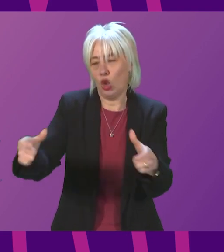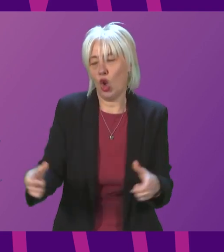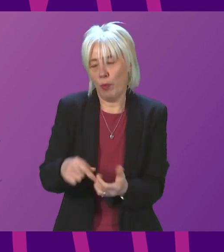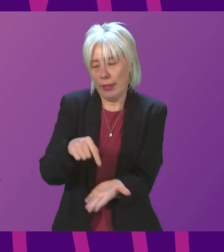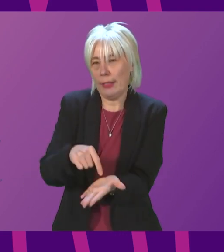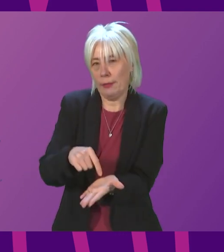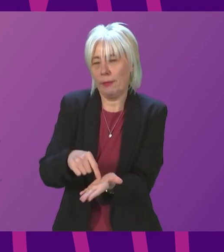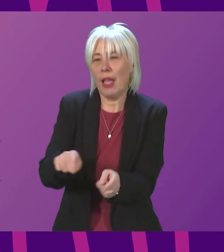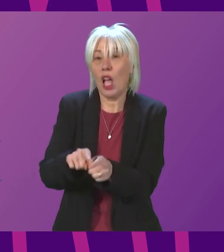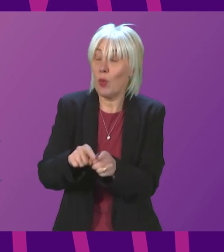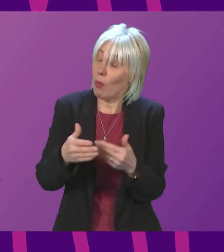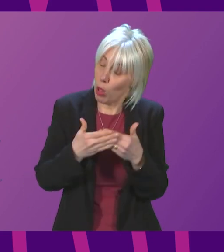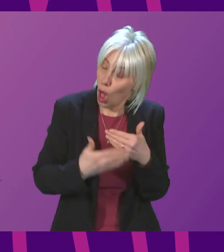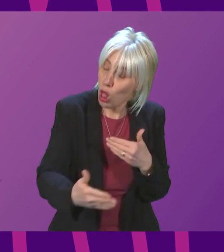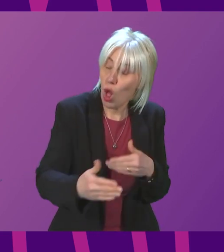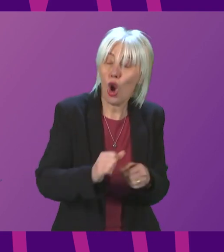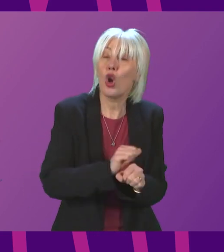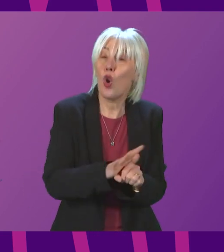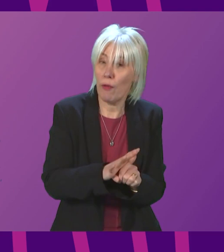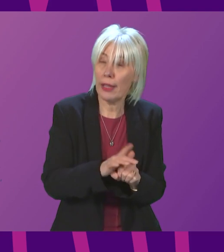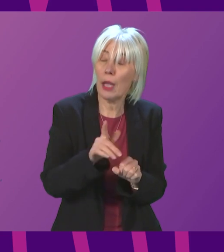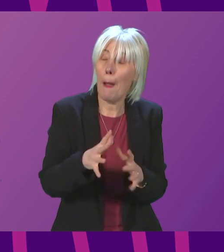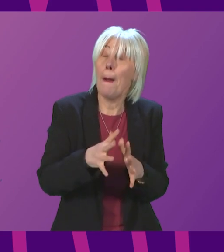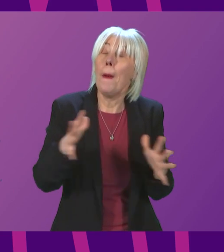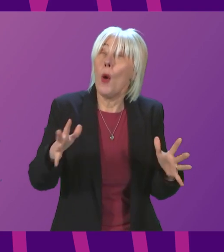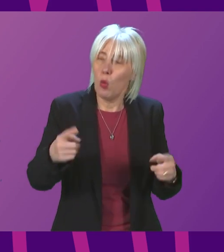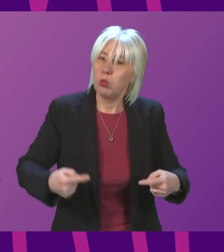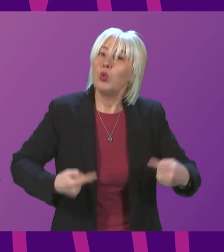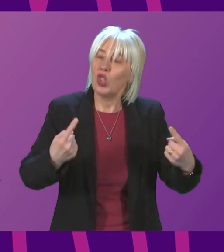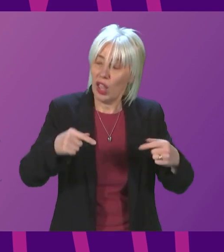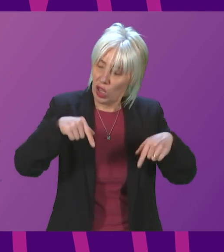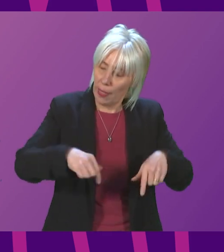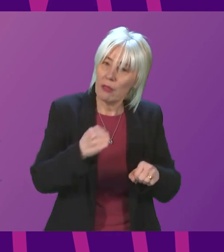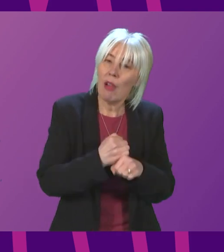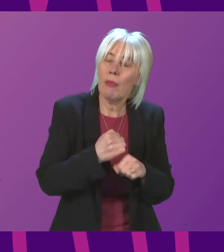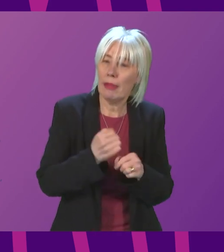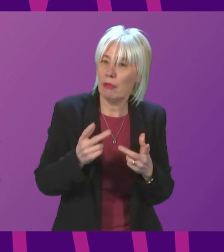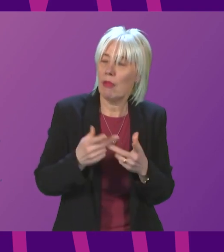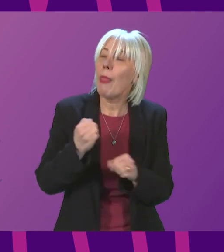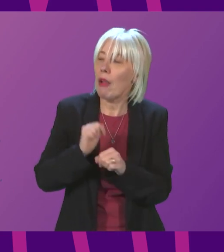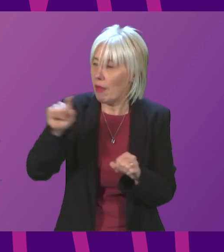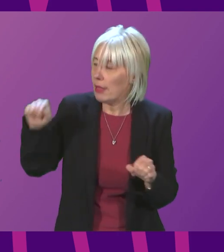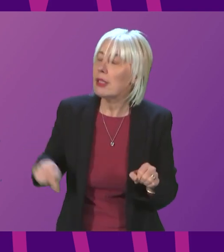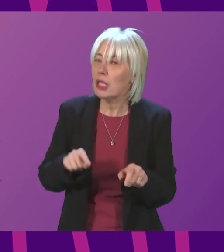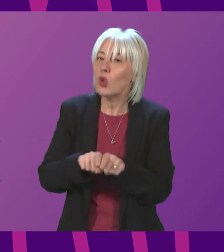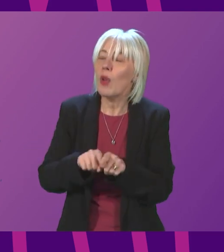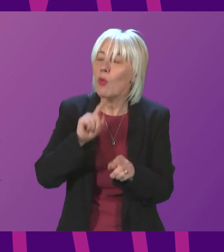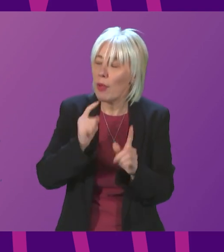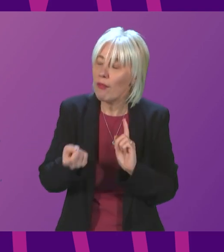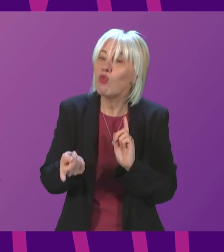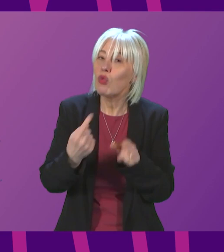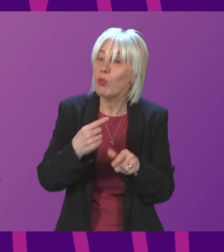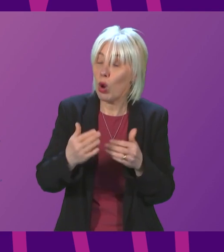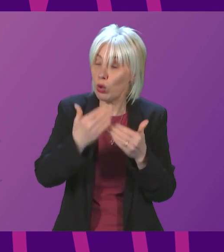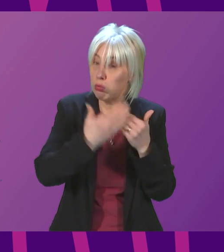that, as there is on long COVID, which is a significant challenge and something that this government and other governments will have to respond to for some time to come.